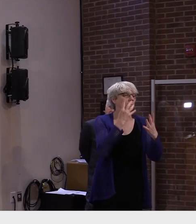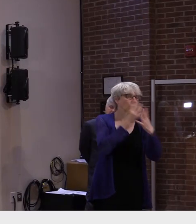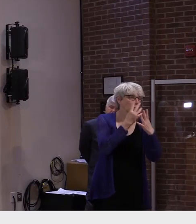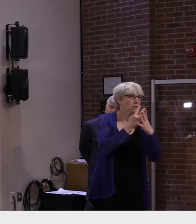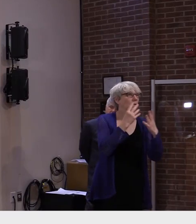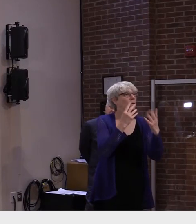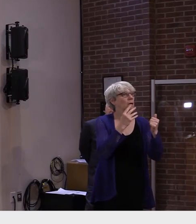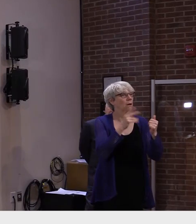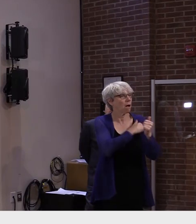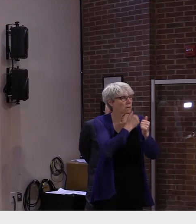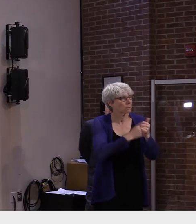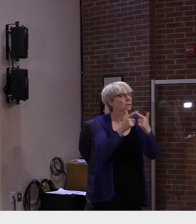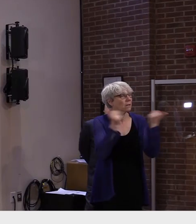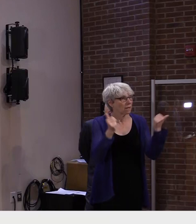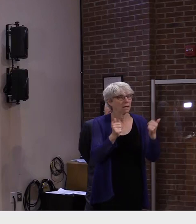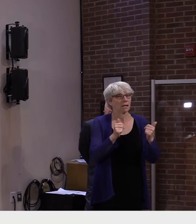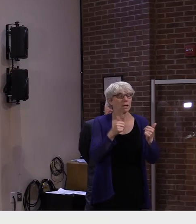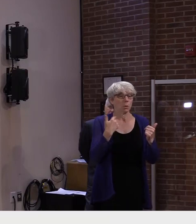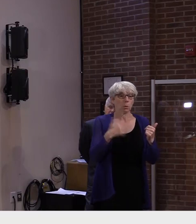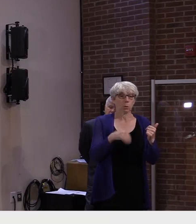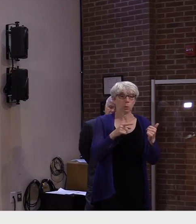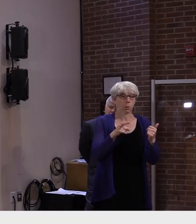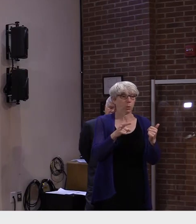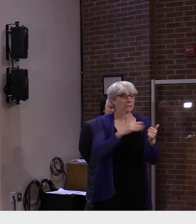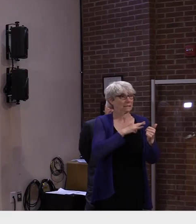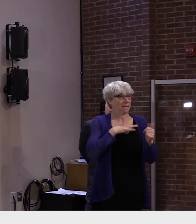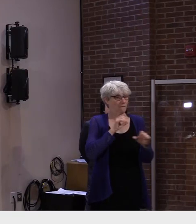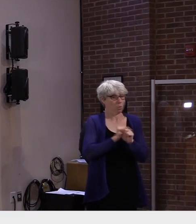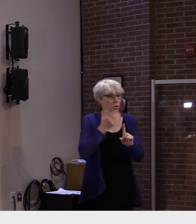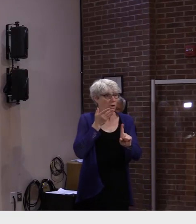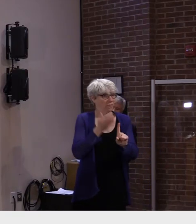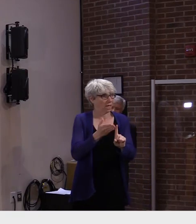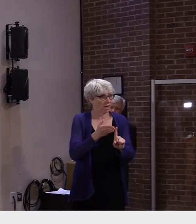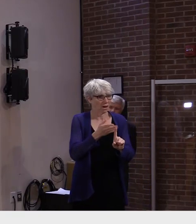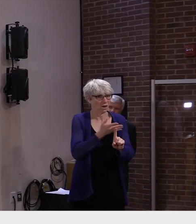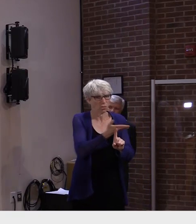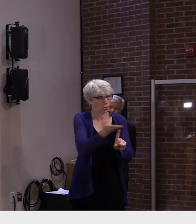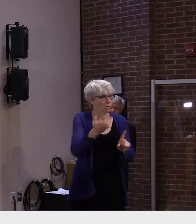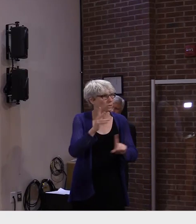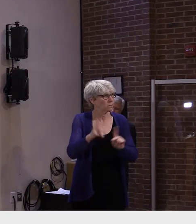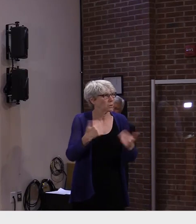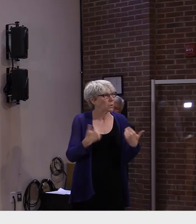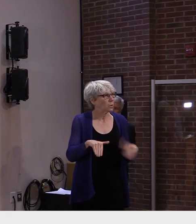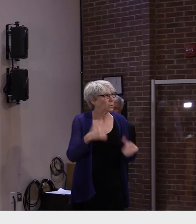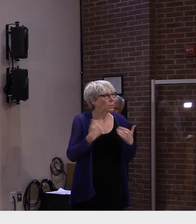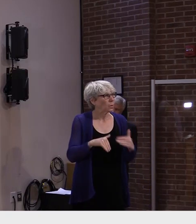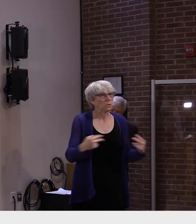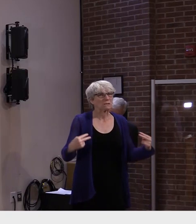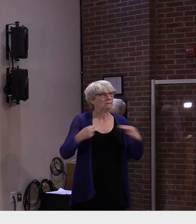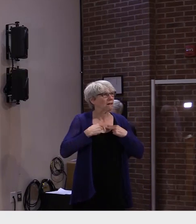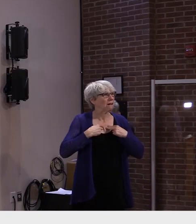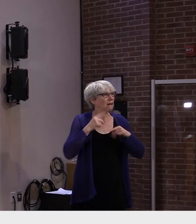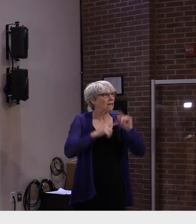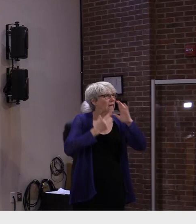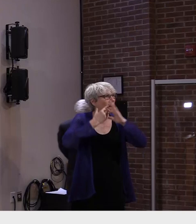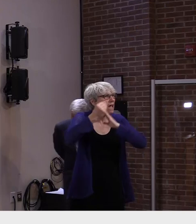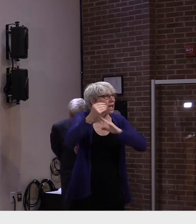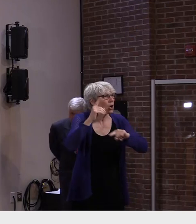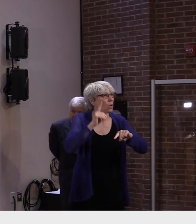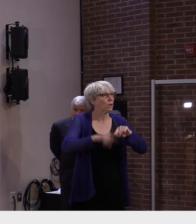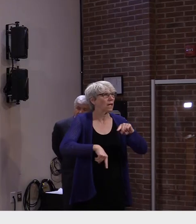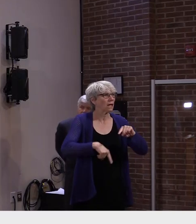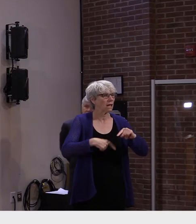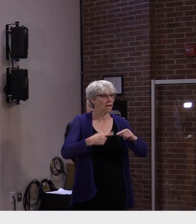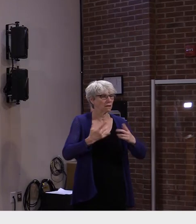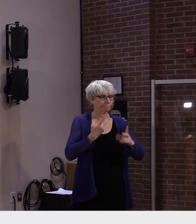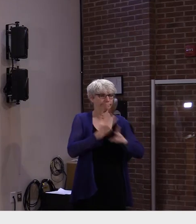we're talking about people who are serving vulnerable populations, which is an important consideration. And we have very variable